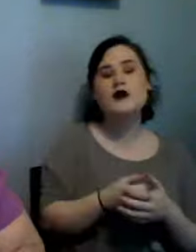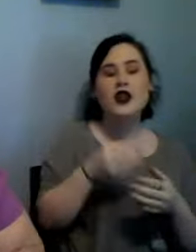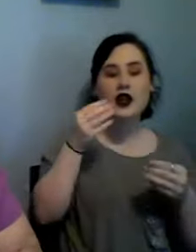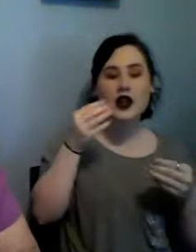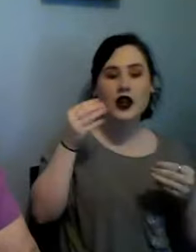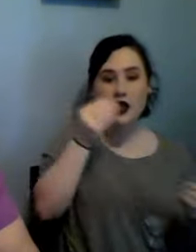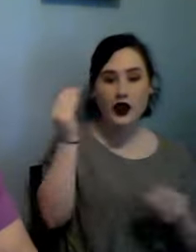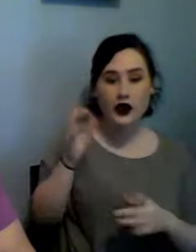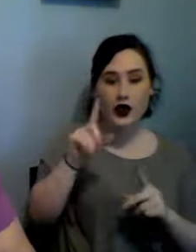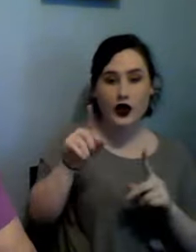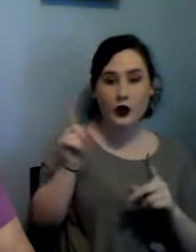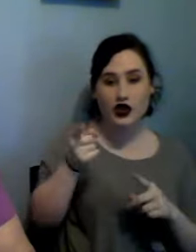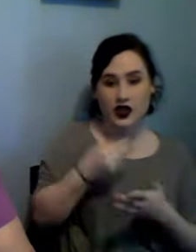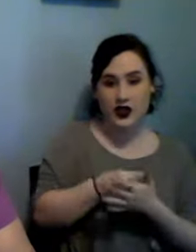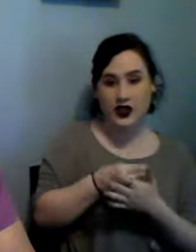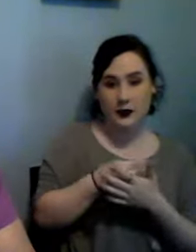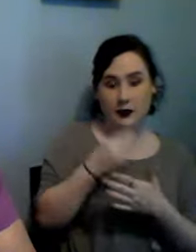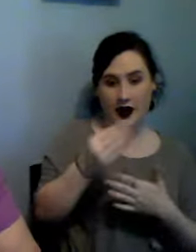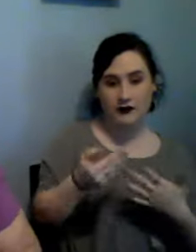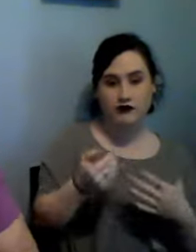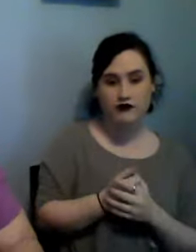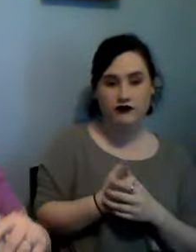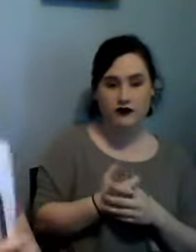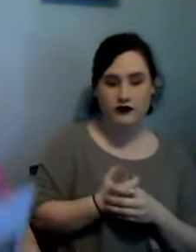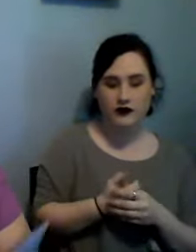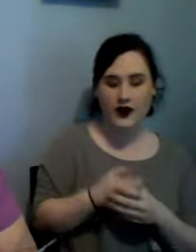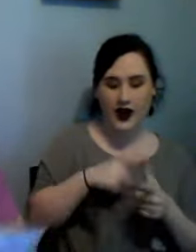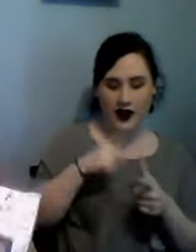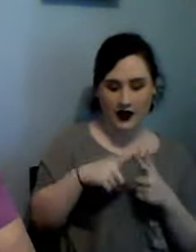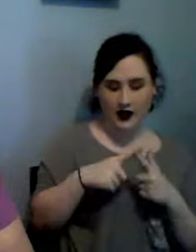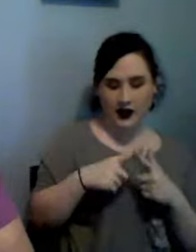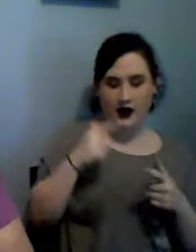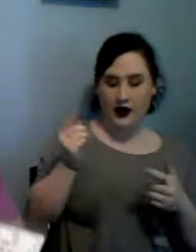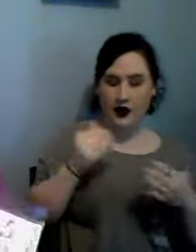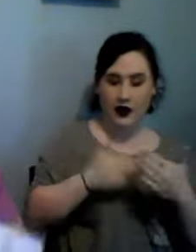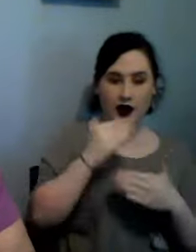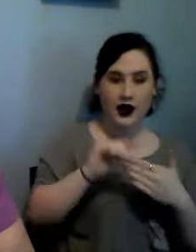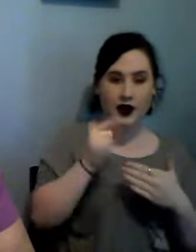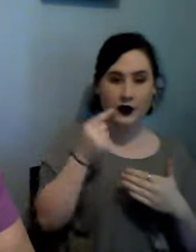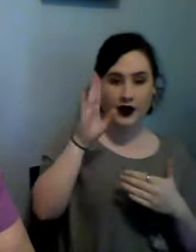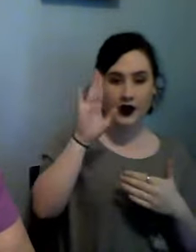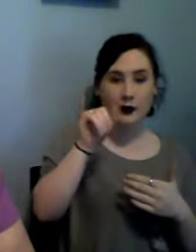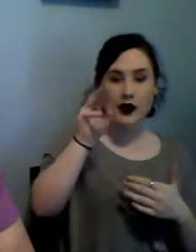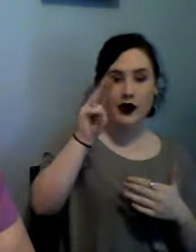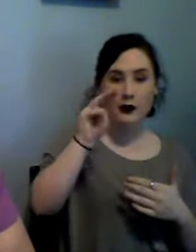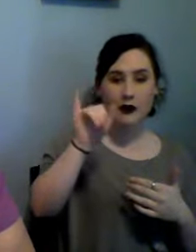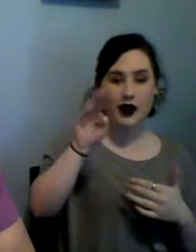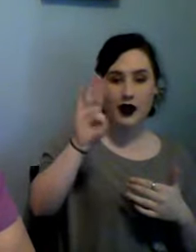and then my next one is by my big toe and it is the names of Jesus